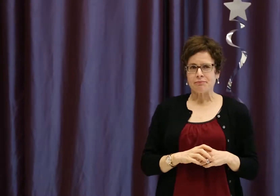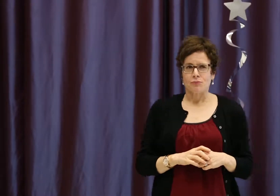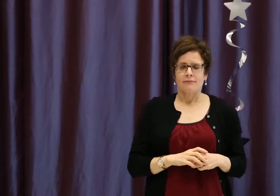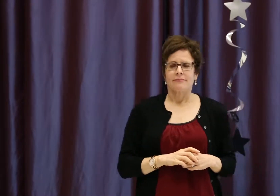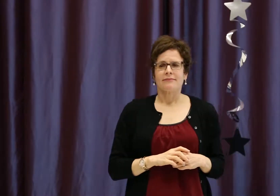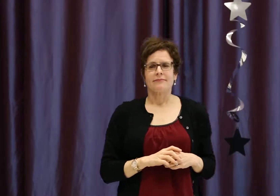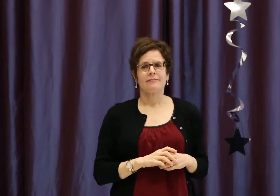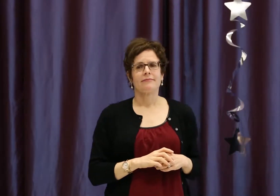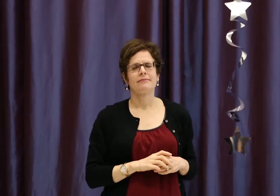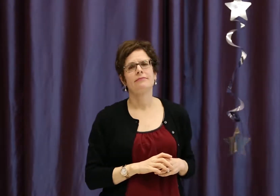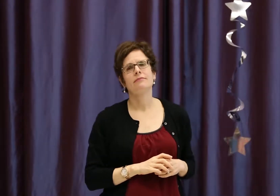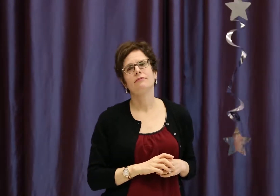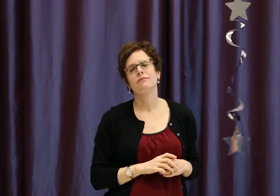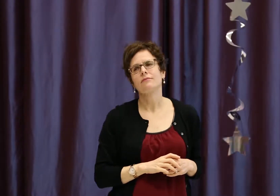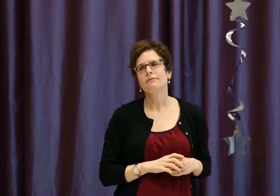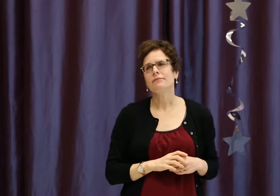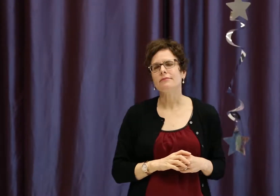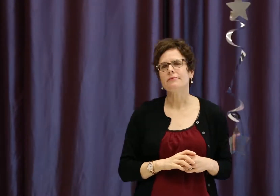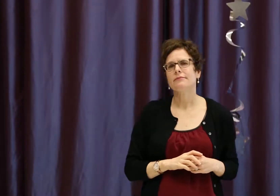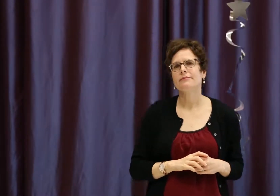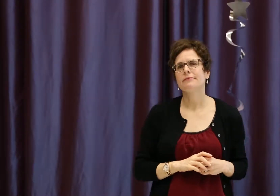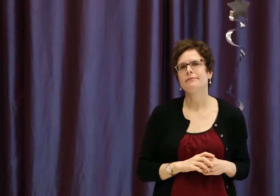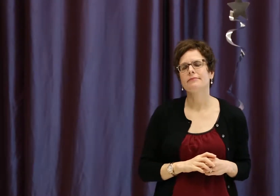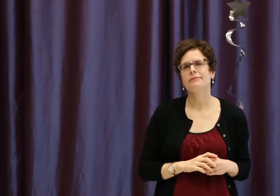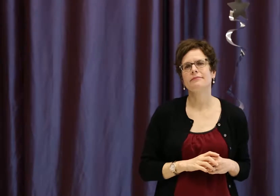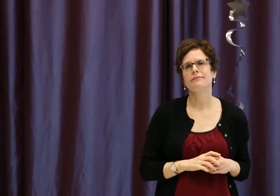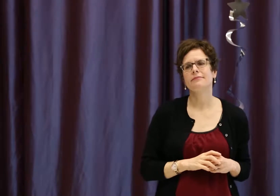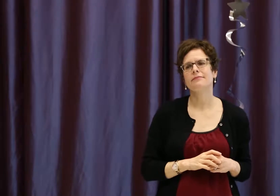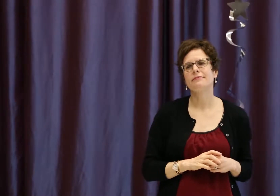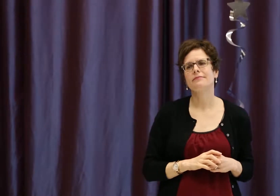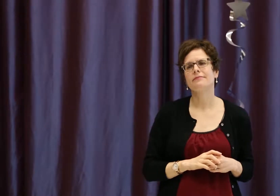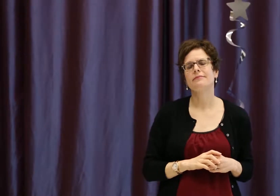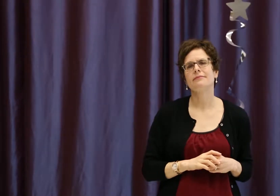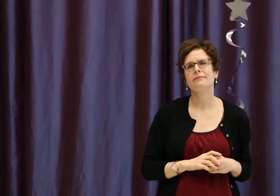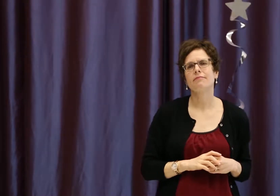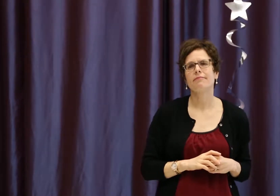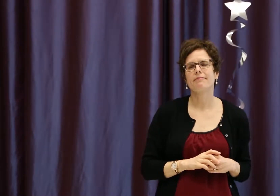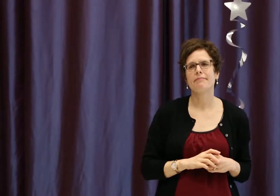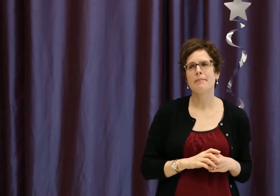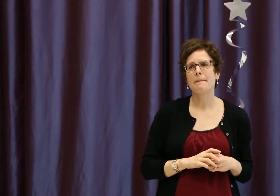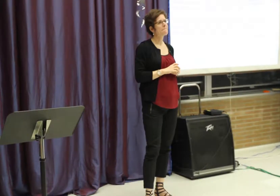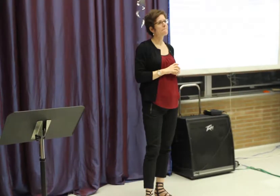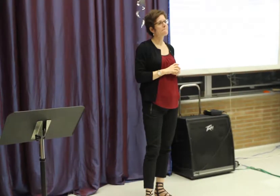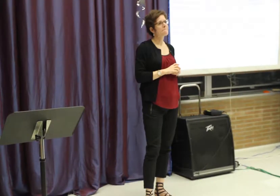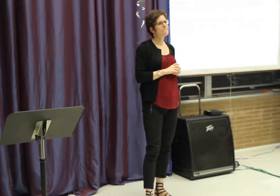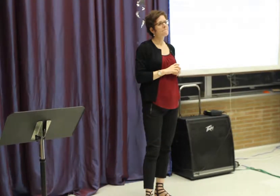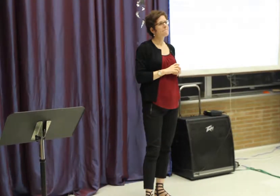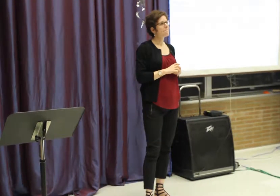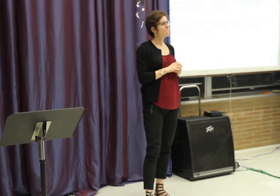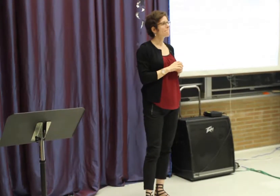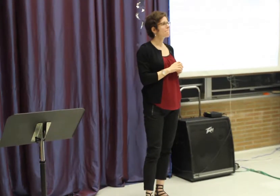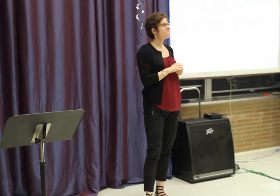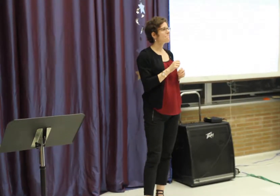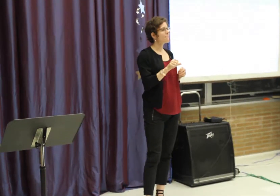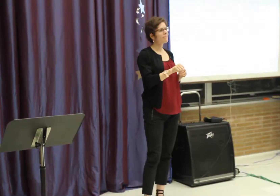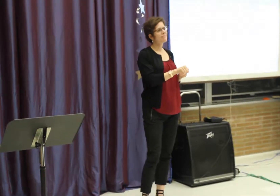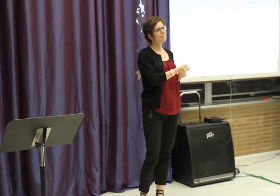foster that language development at a younger age, and help them become bilingual individuals from a young age?